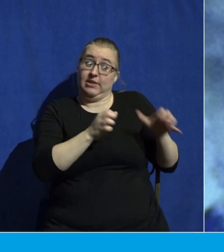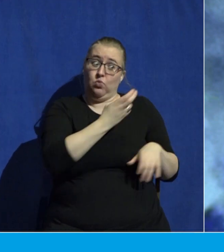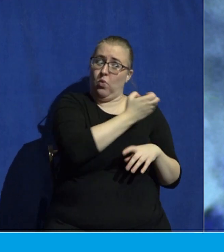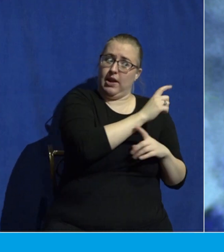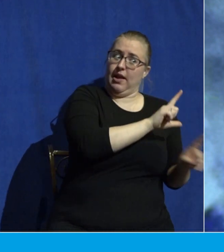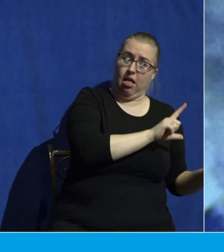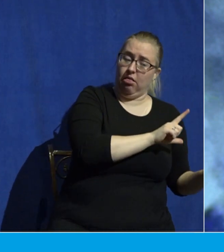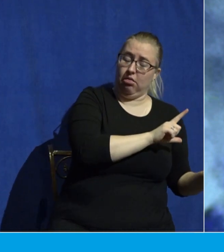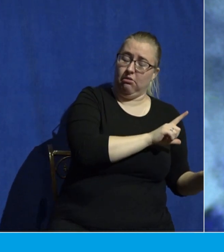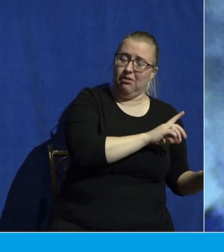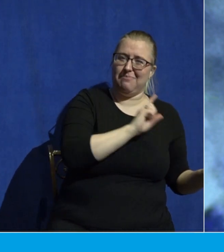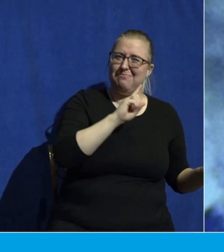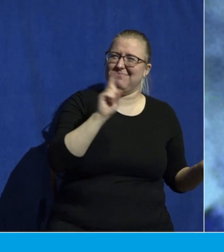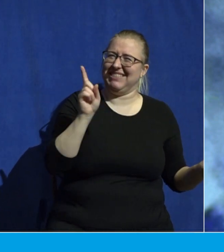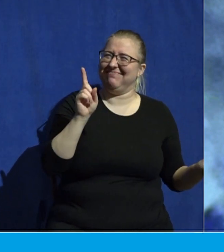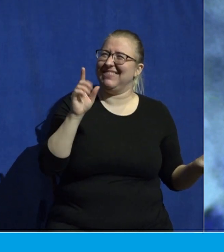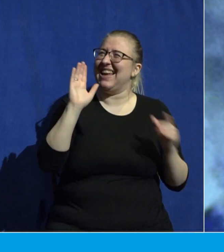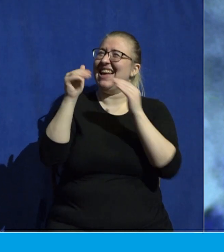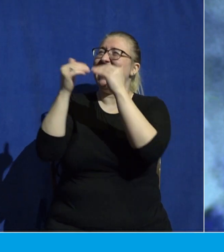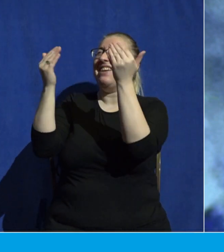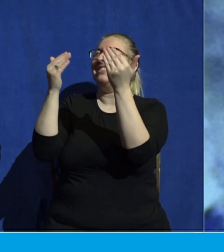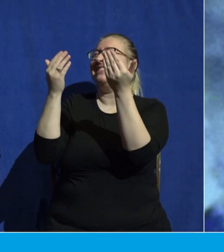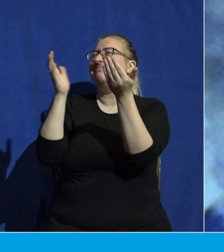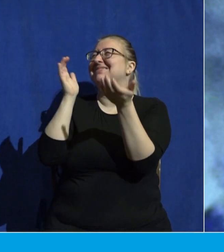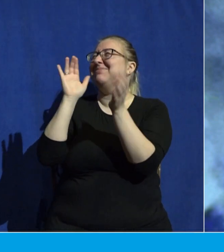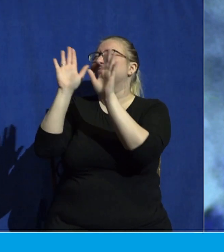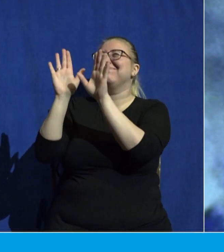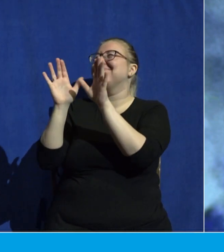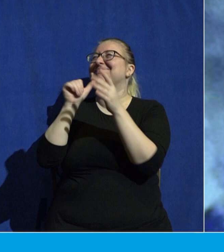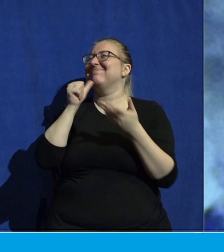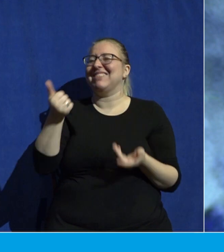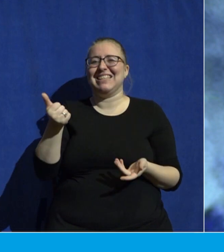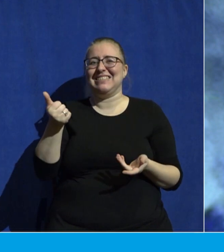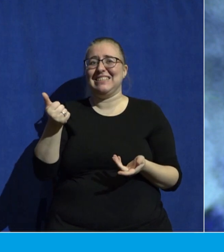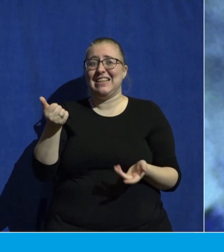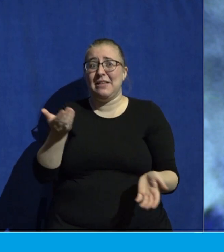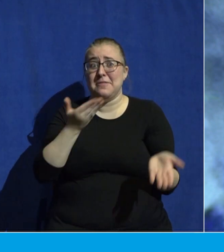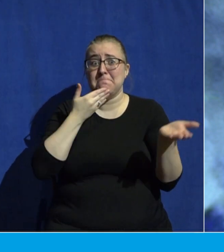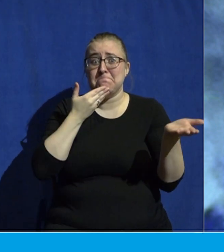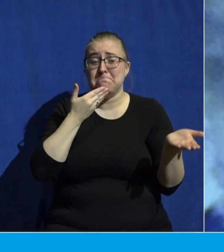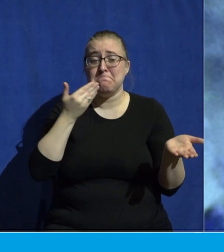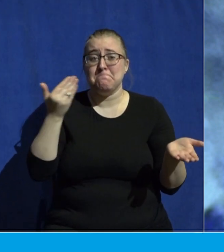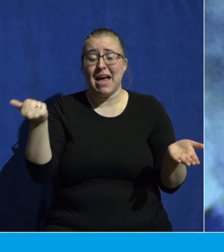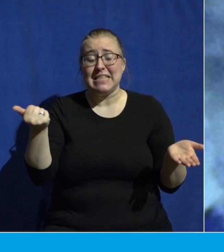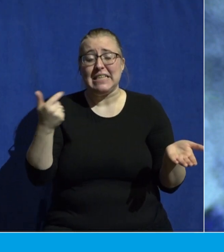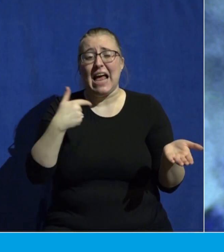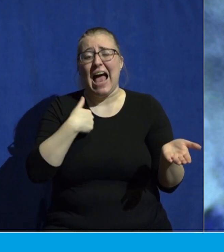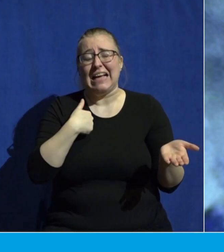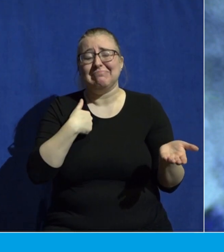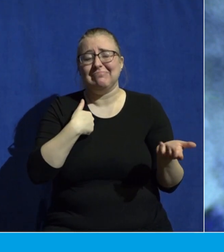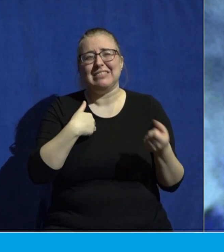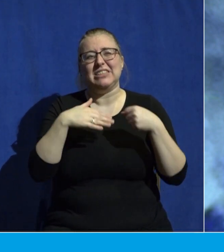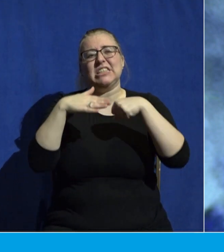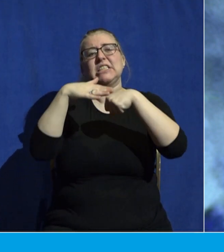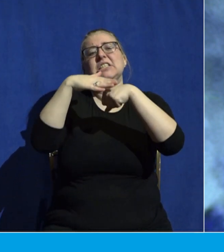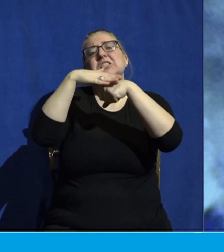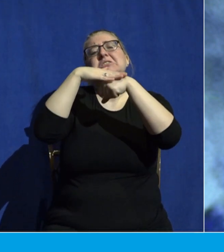But heaven just didn't seem all that great. At best, I had a surface-level interest in God.